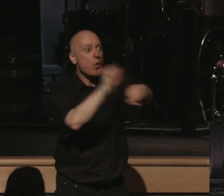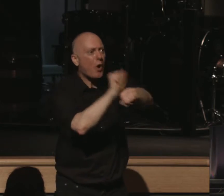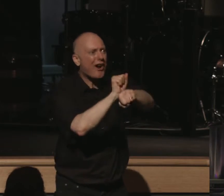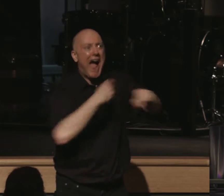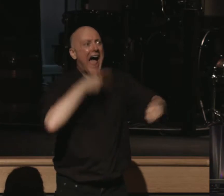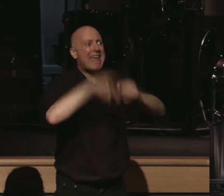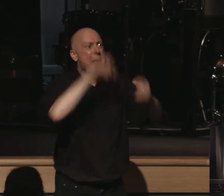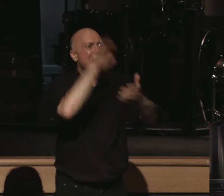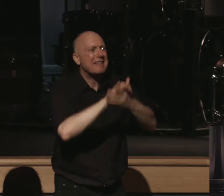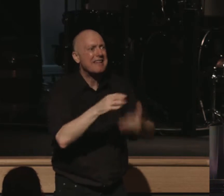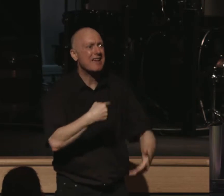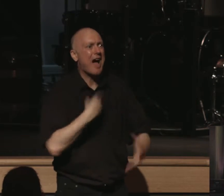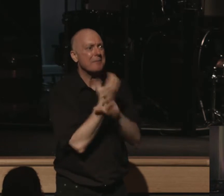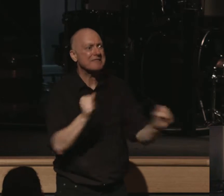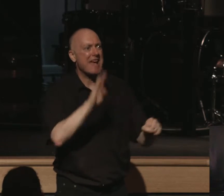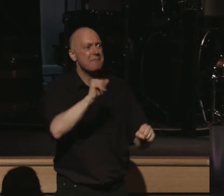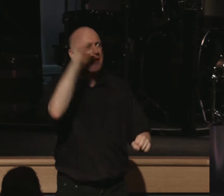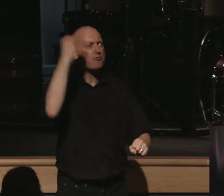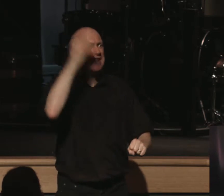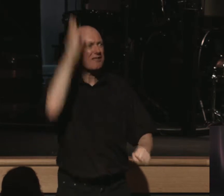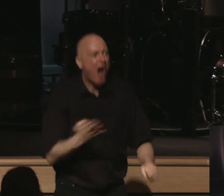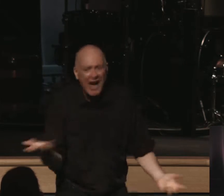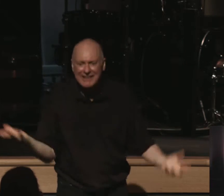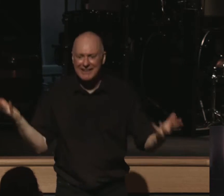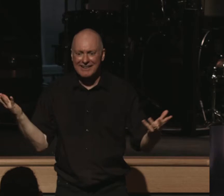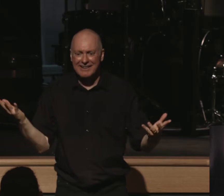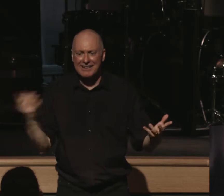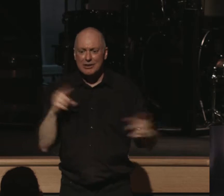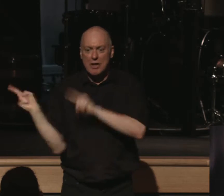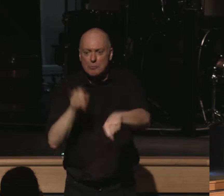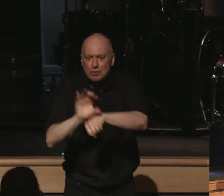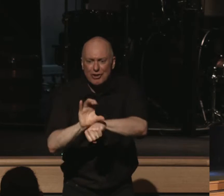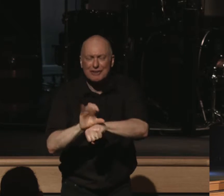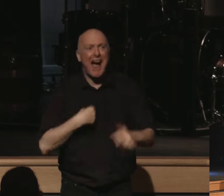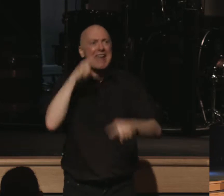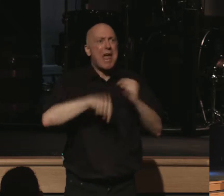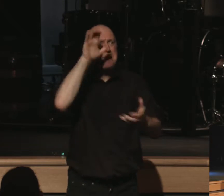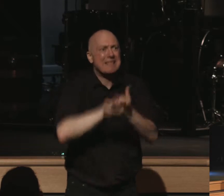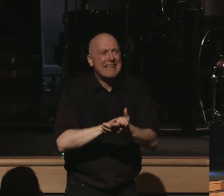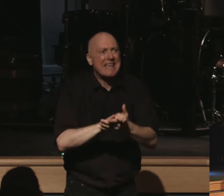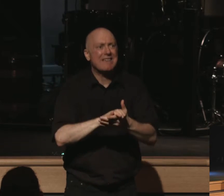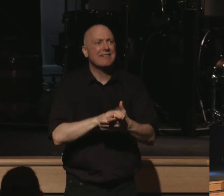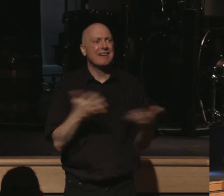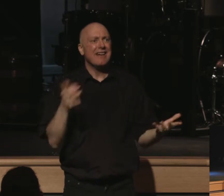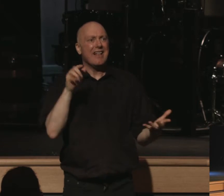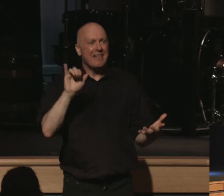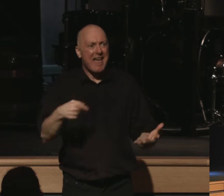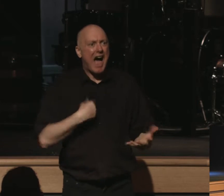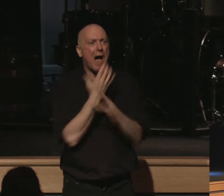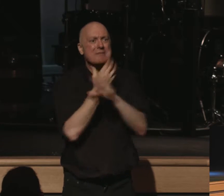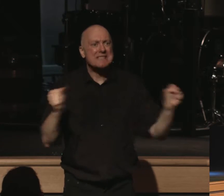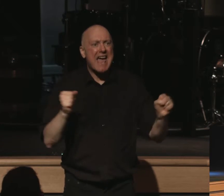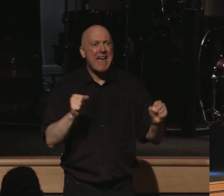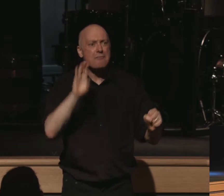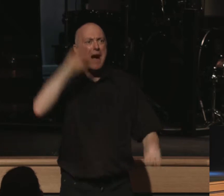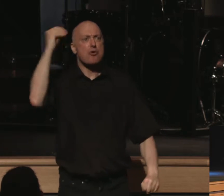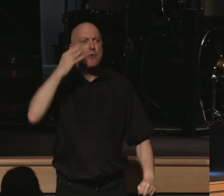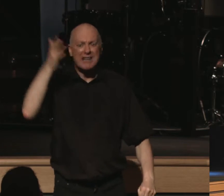work. You say, I can't believe I've been saved by the grace of God. You come to church. You say, I can't believe that I've been saved by the